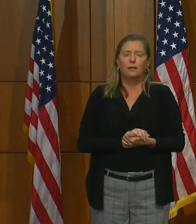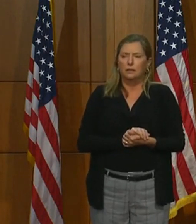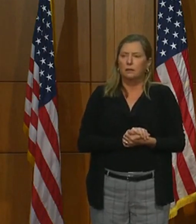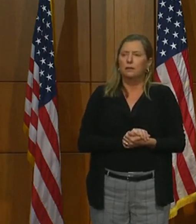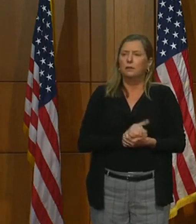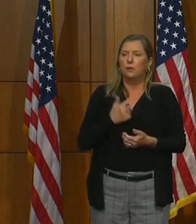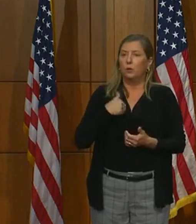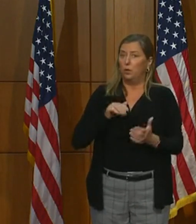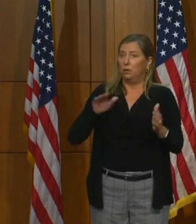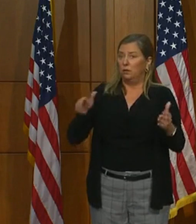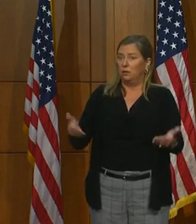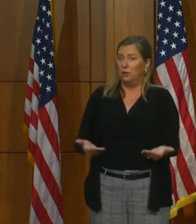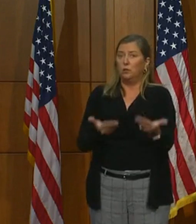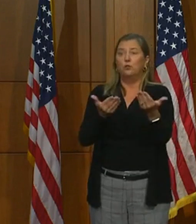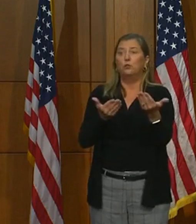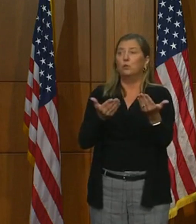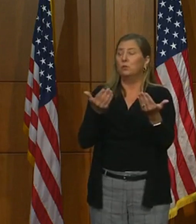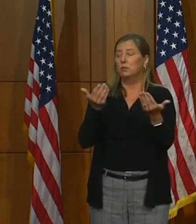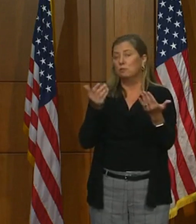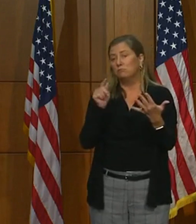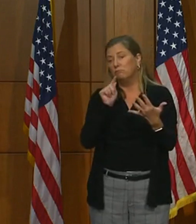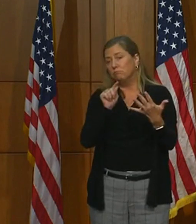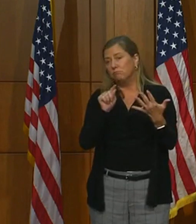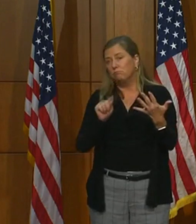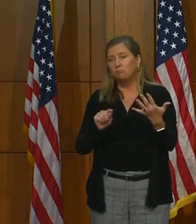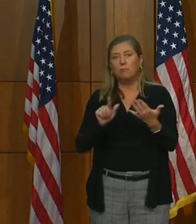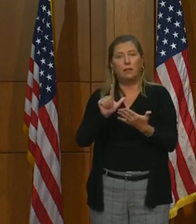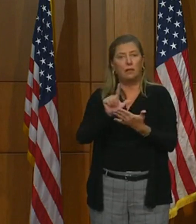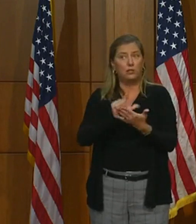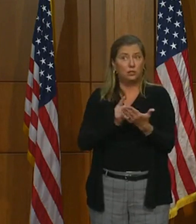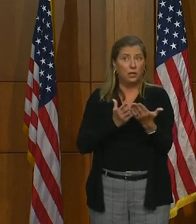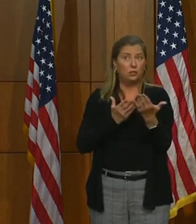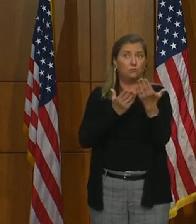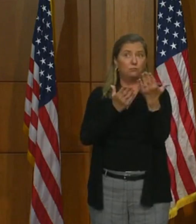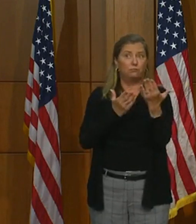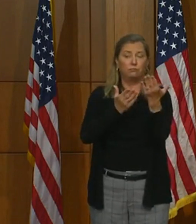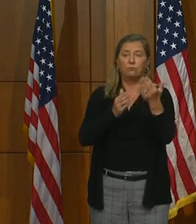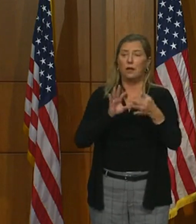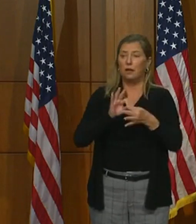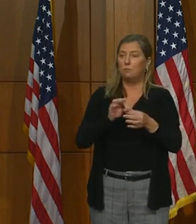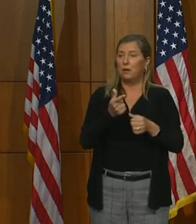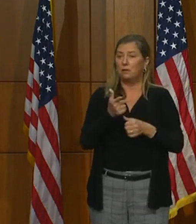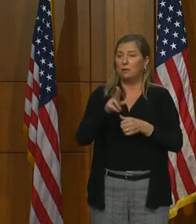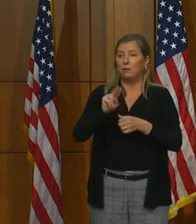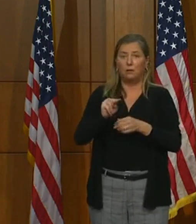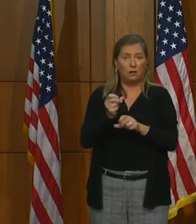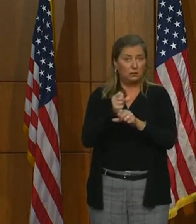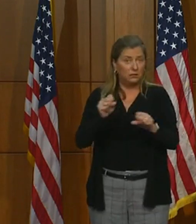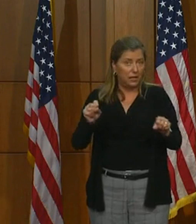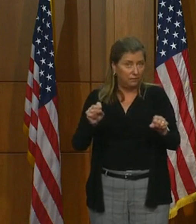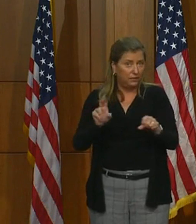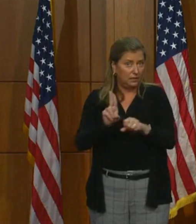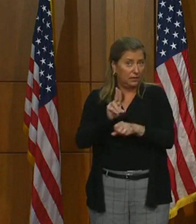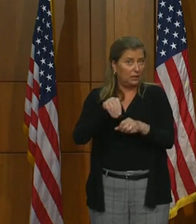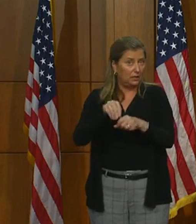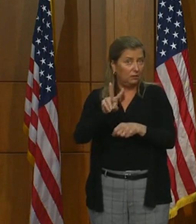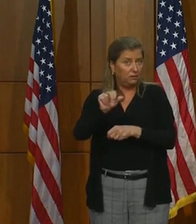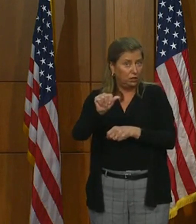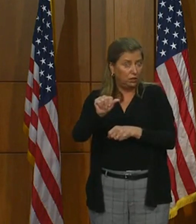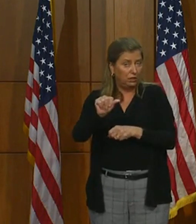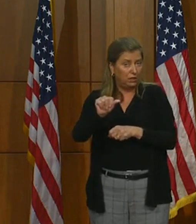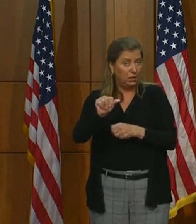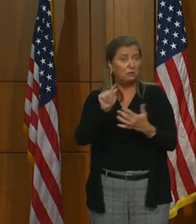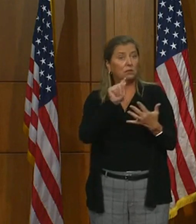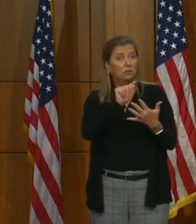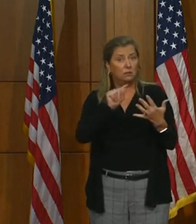a number of pieces of legislation regarding gun safety in Virginia. These have all been